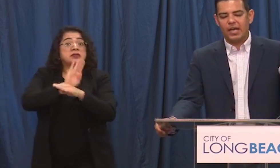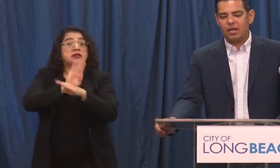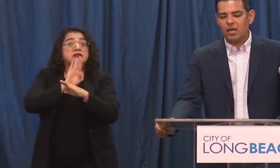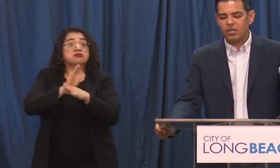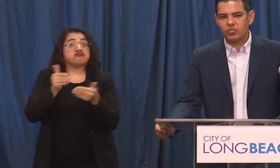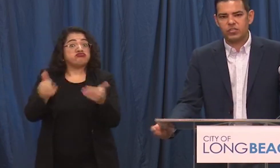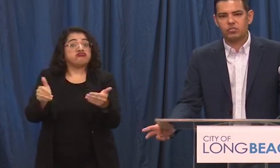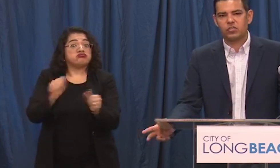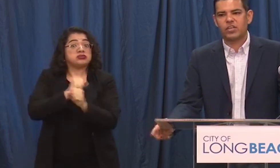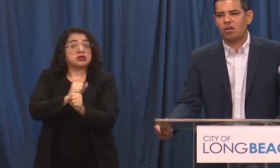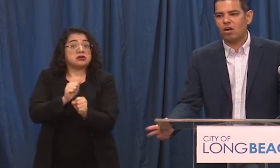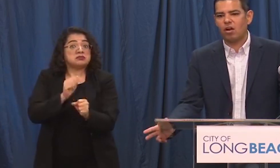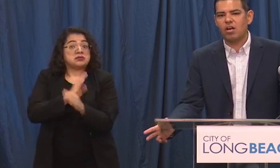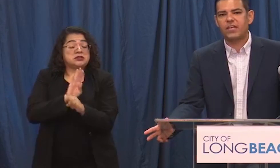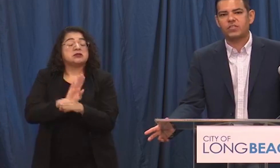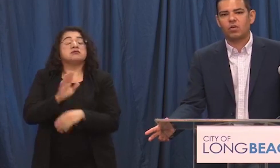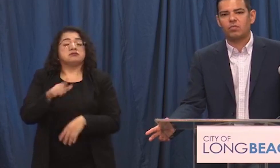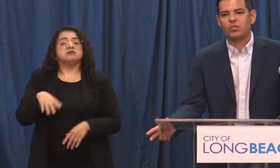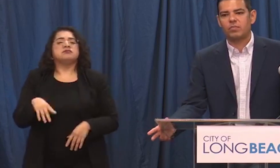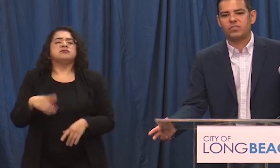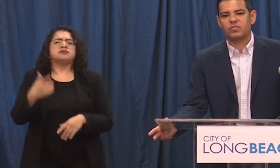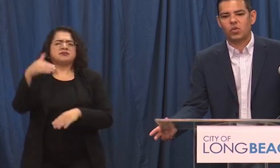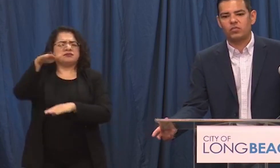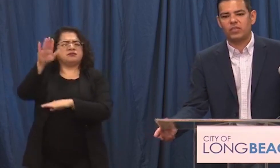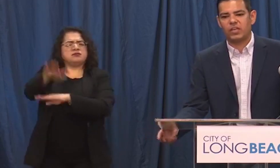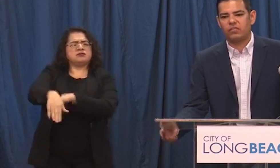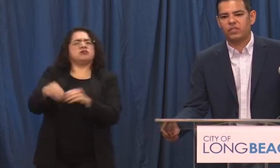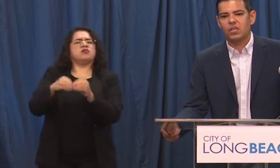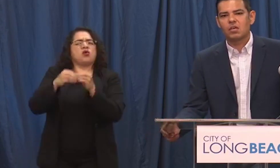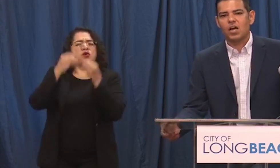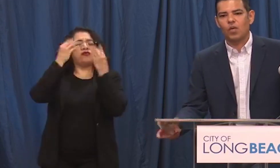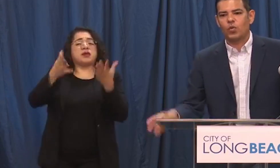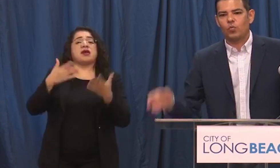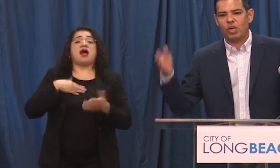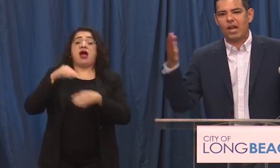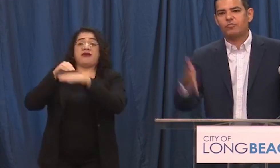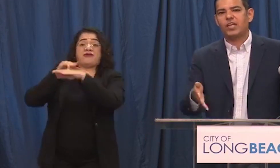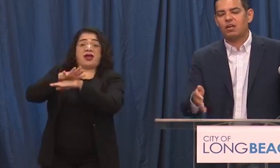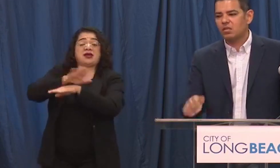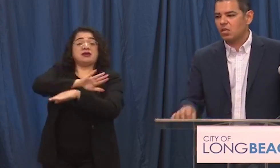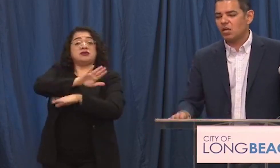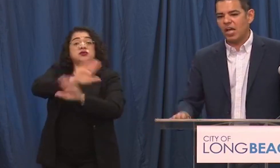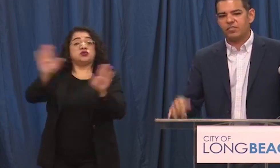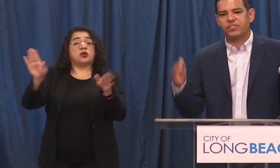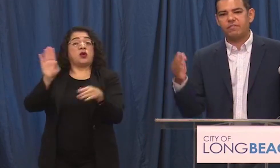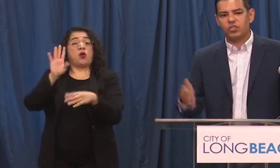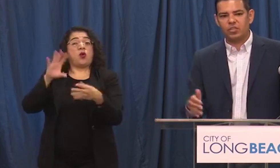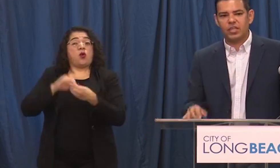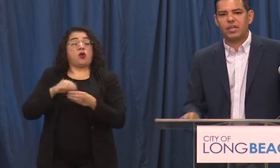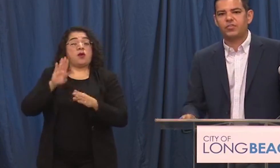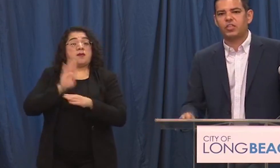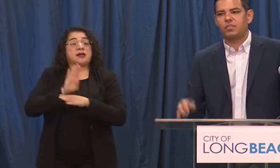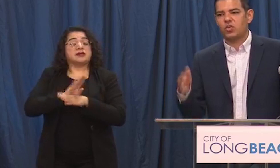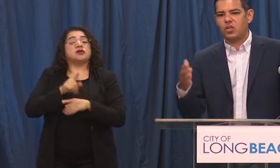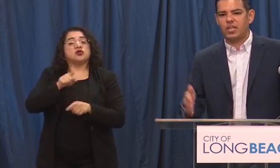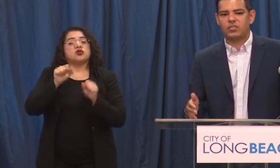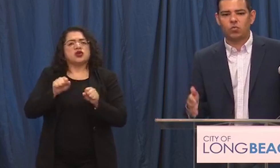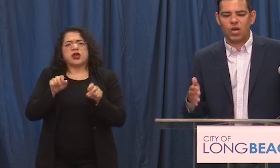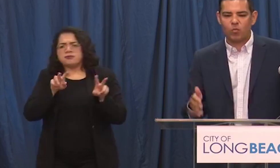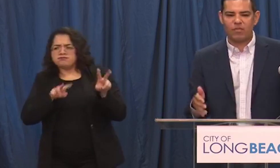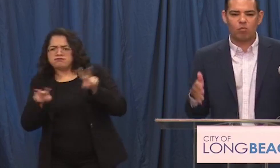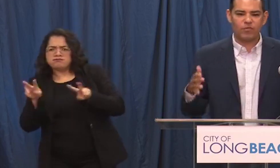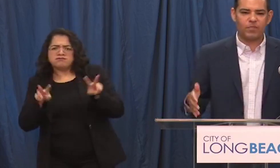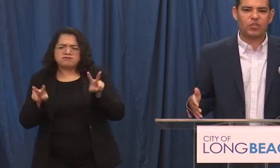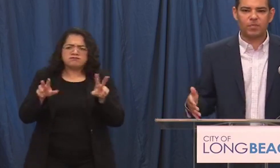uh uh just just say our our advice for to our business owners is uh we we are out there uh stay vigilant i think the community